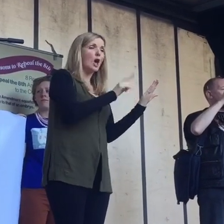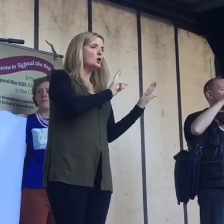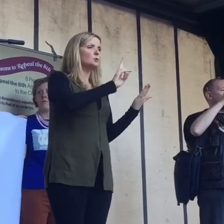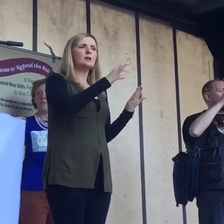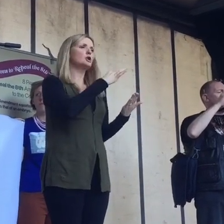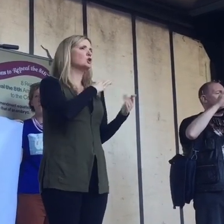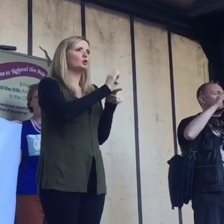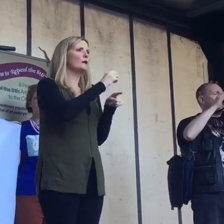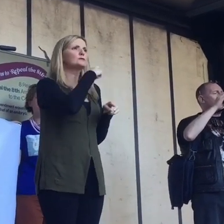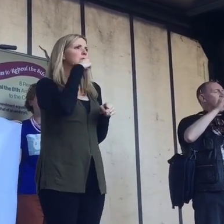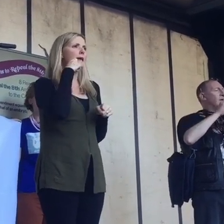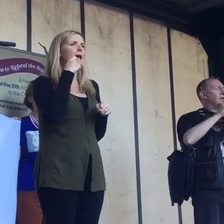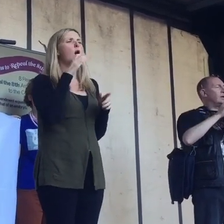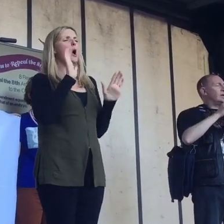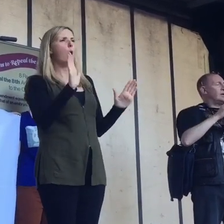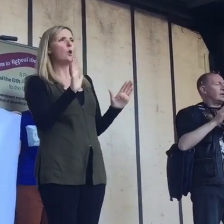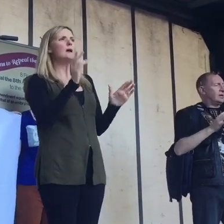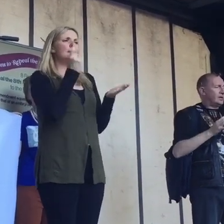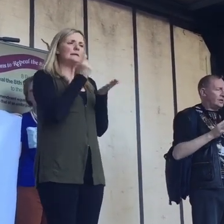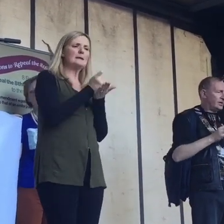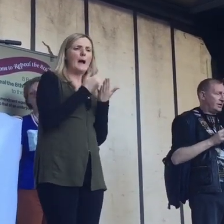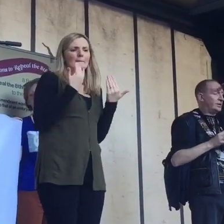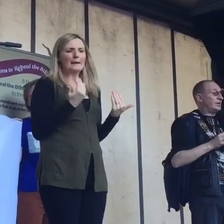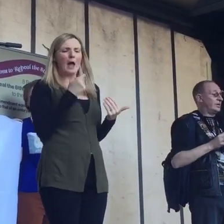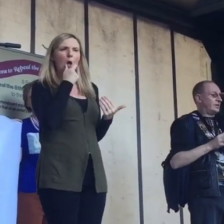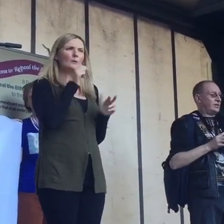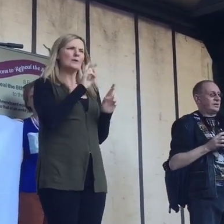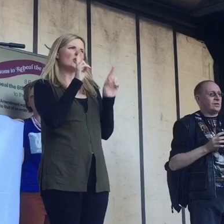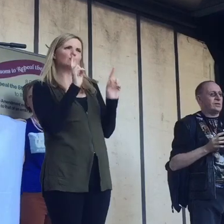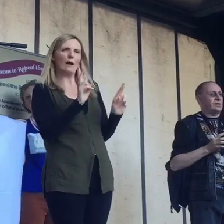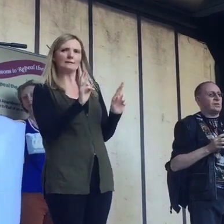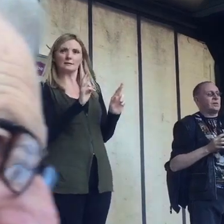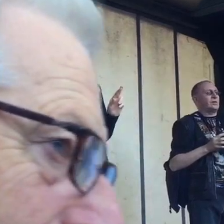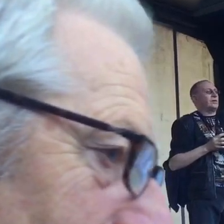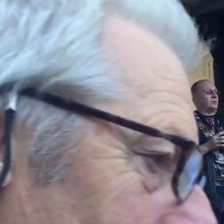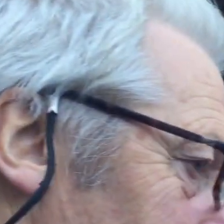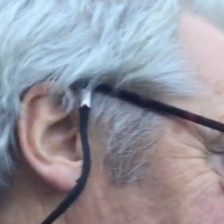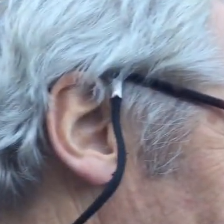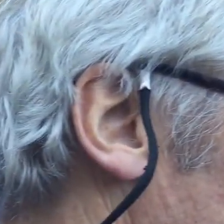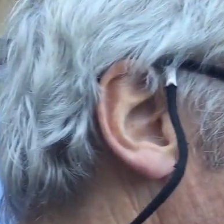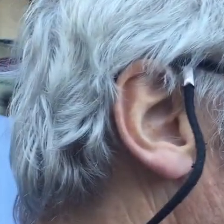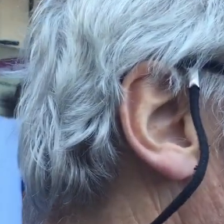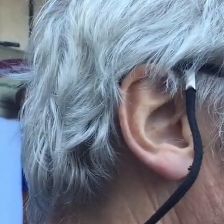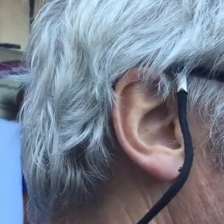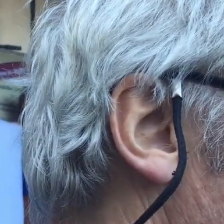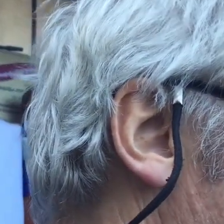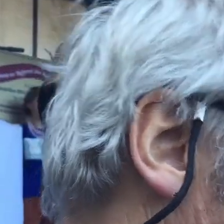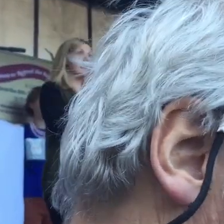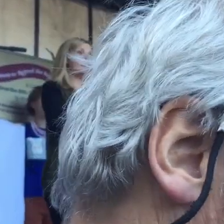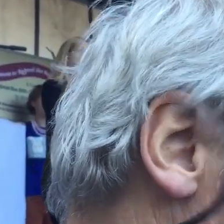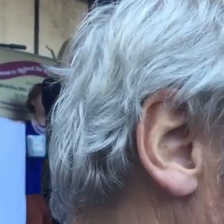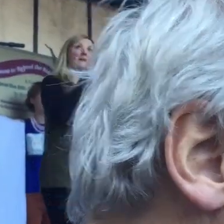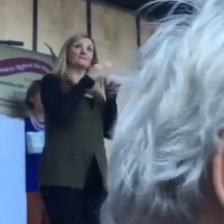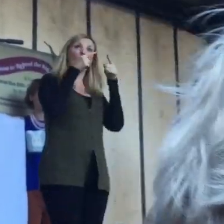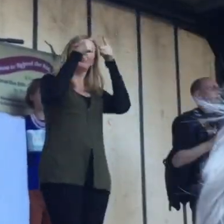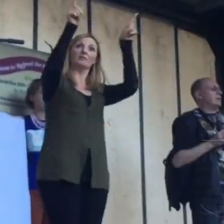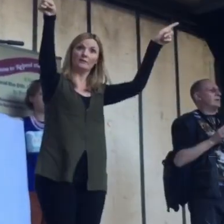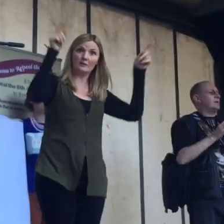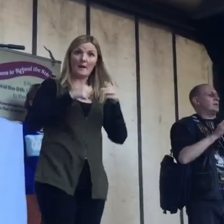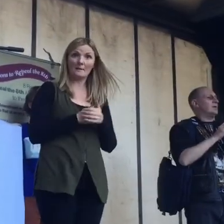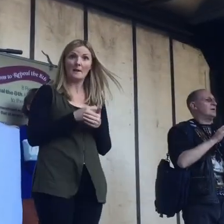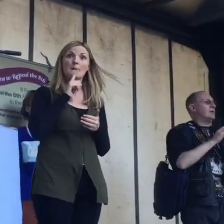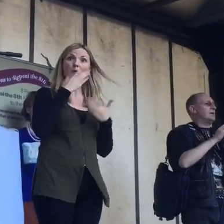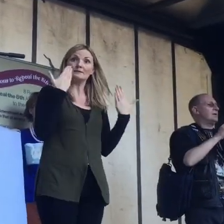enough to say that the time is not right now. The time may not be right now for you, but the